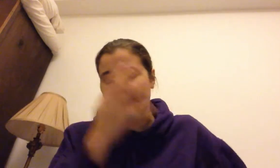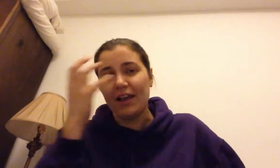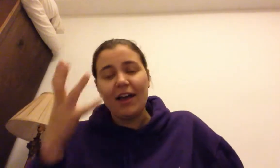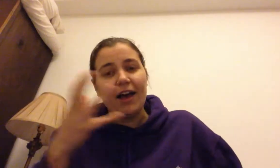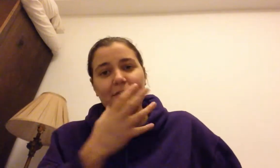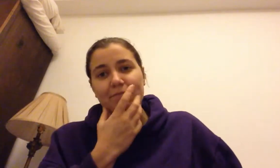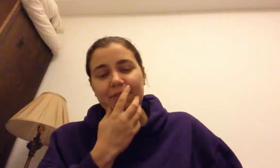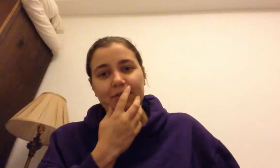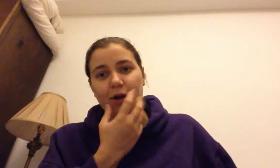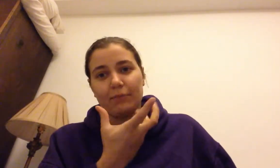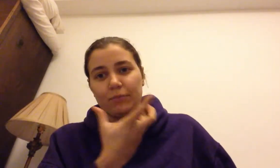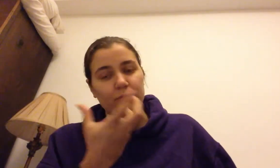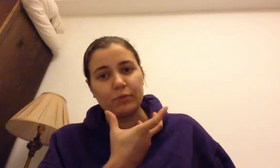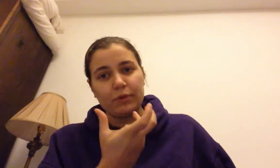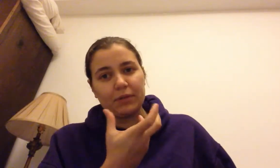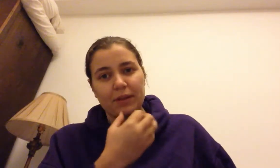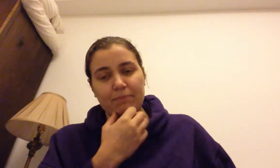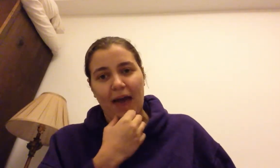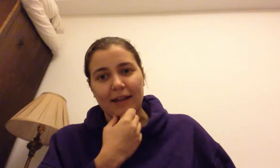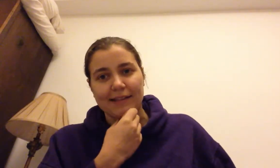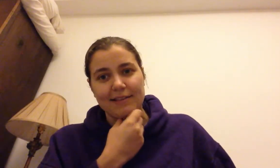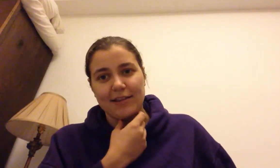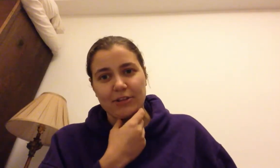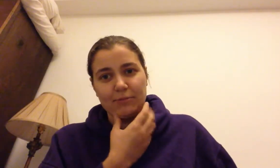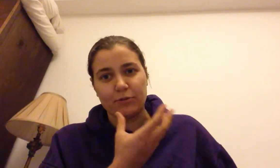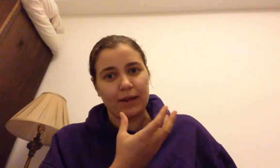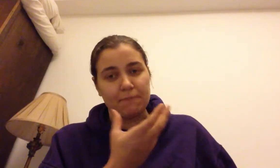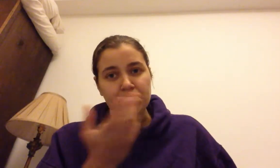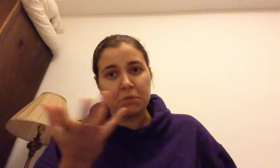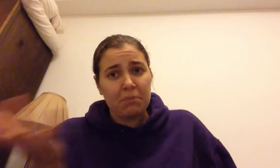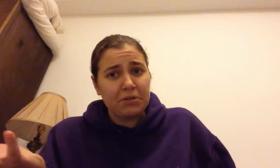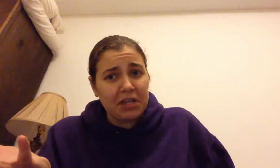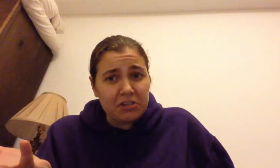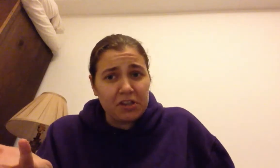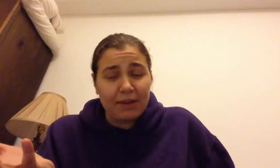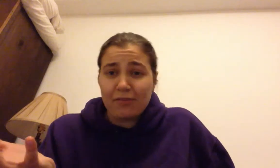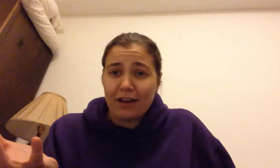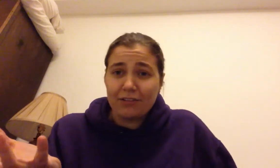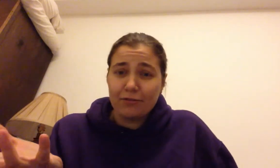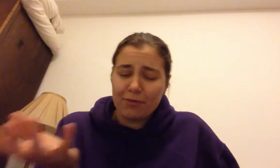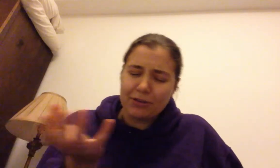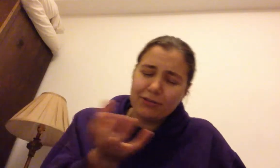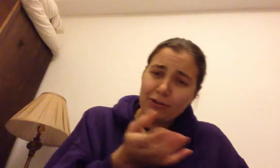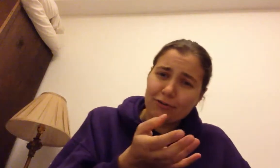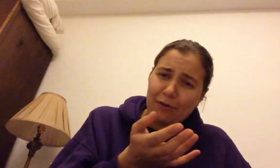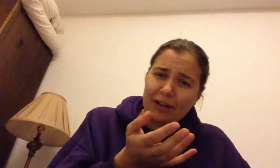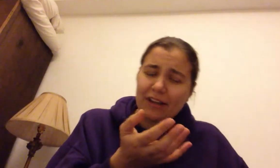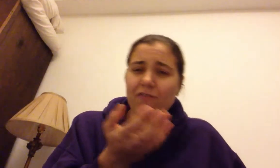Um, so I'm really, really battling this tension between potentially the best faculty for me, don't know if I want to live there,